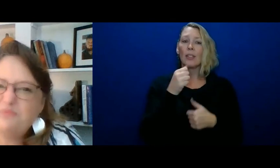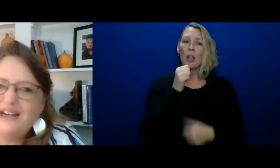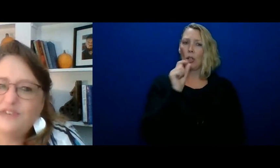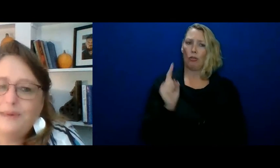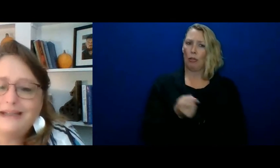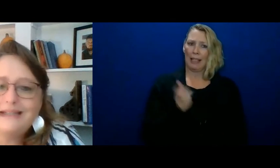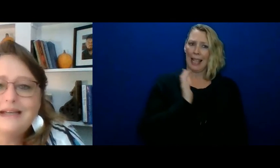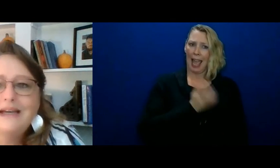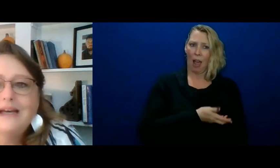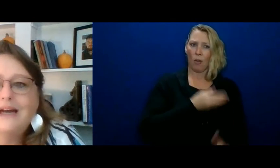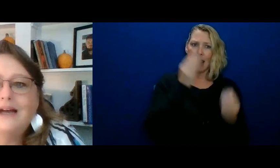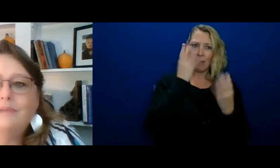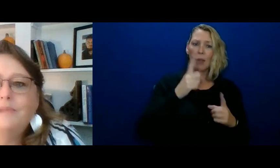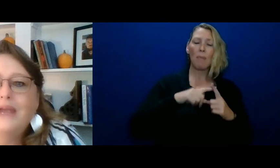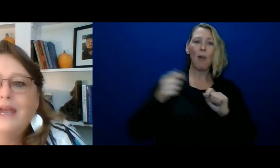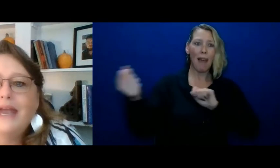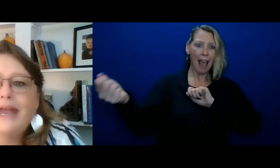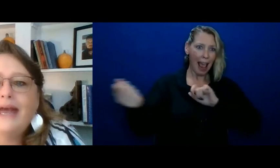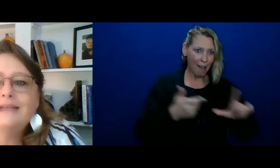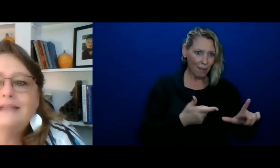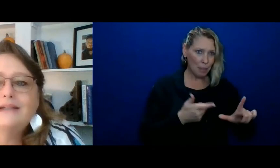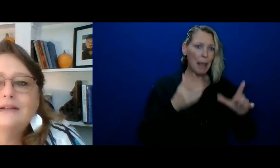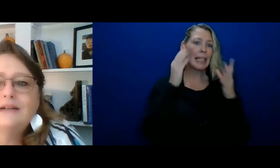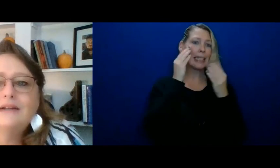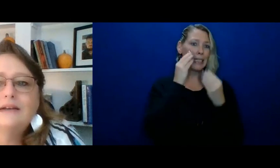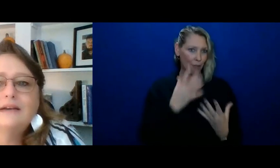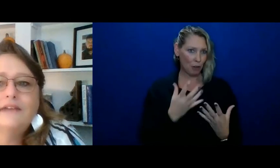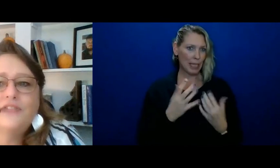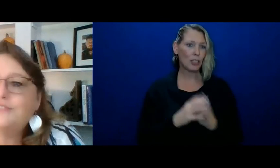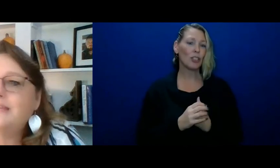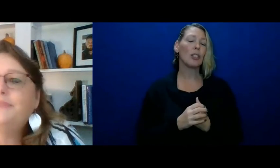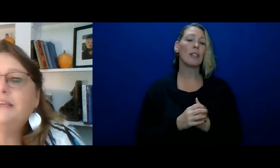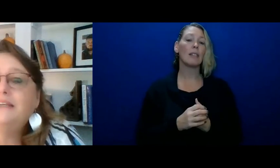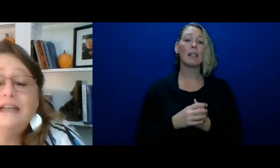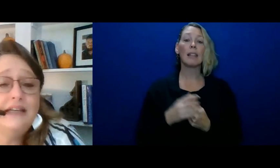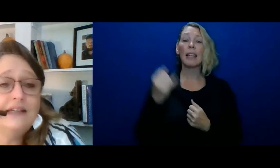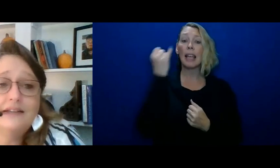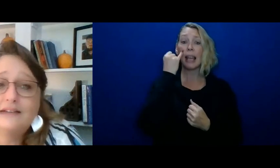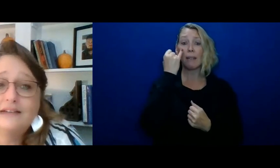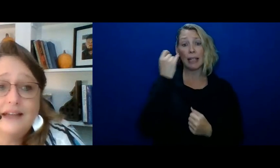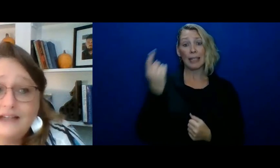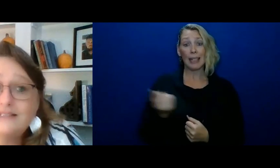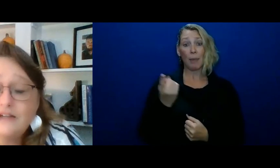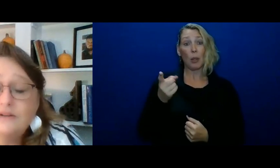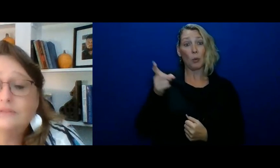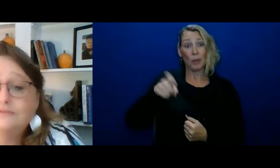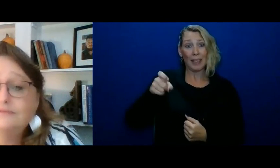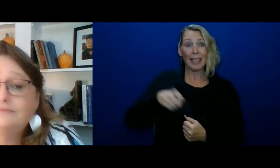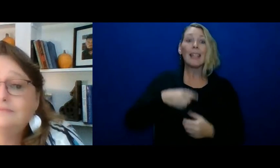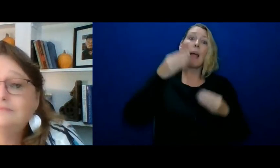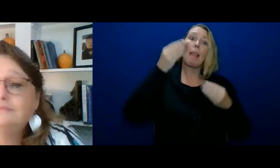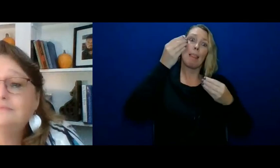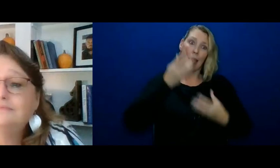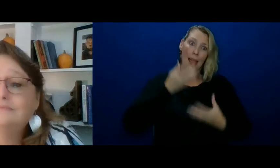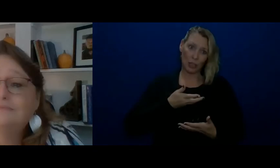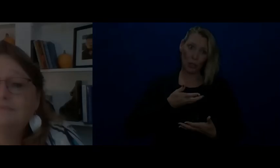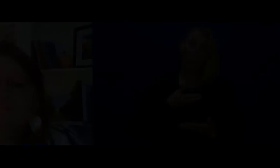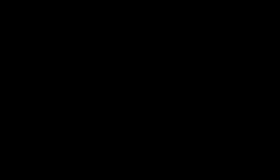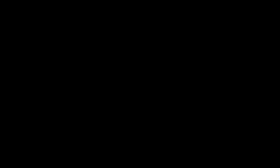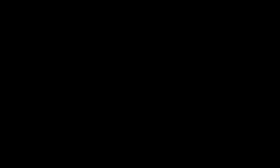information but everybody's um and if there's something you need so us let know let you You